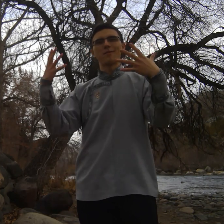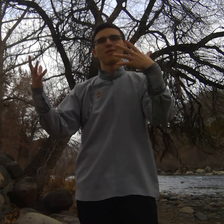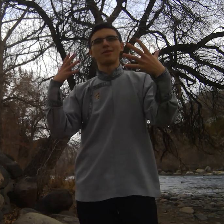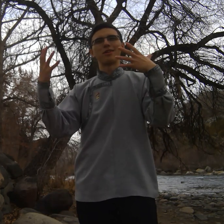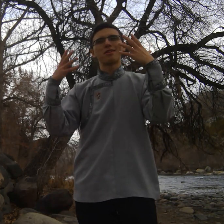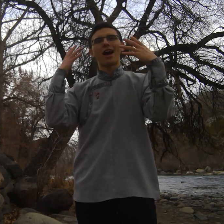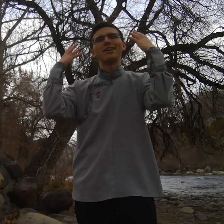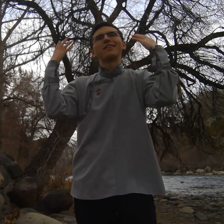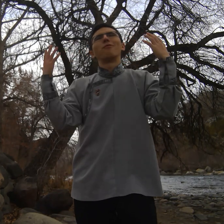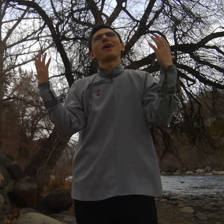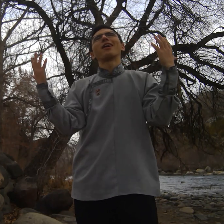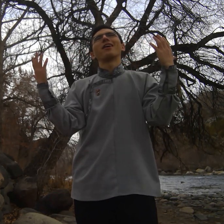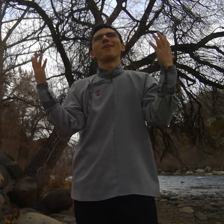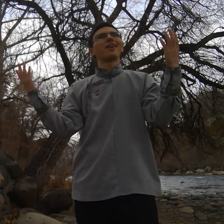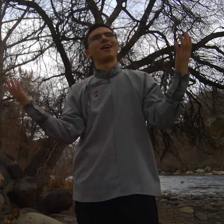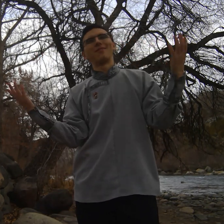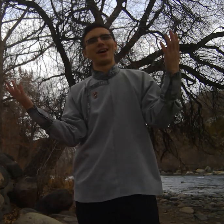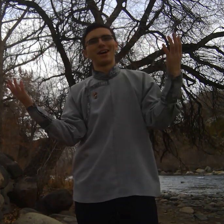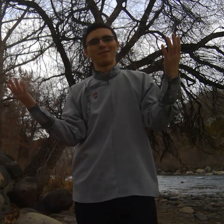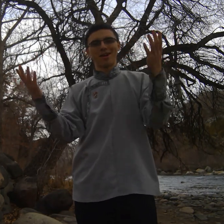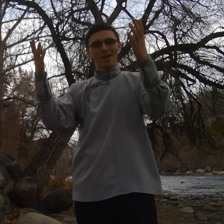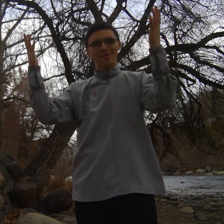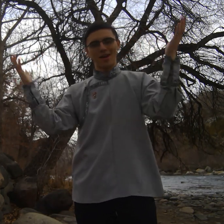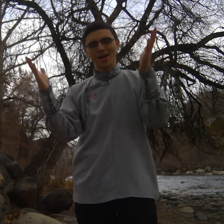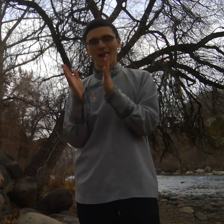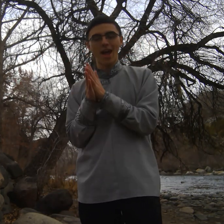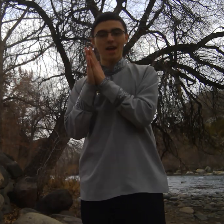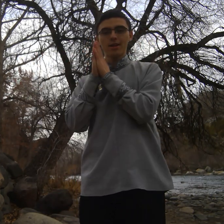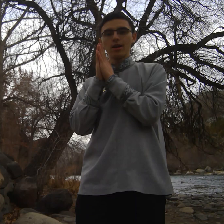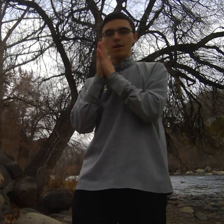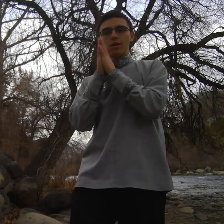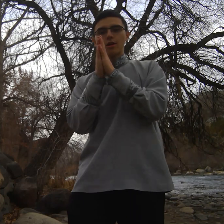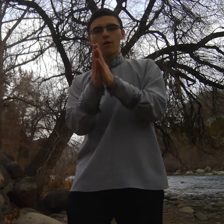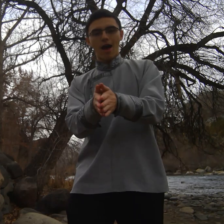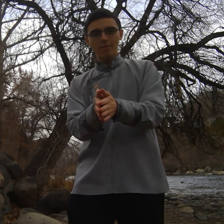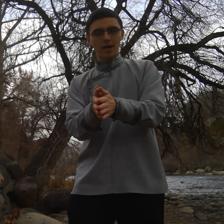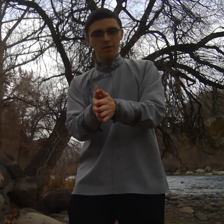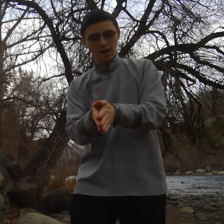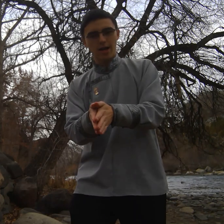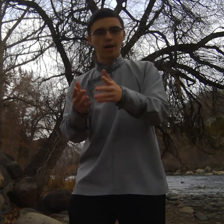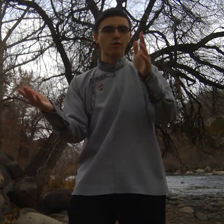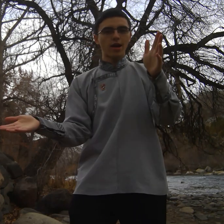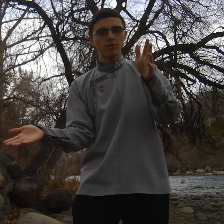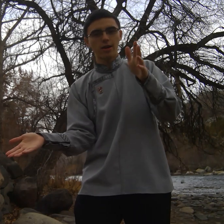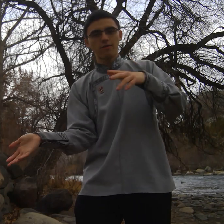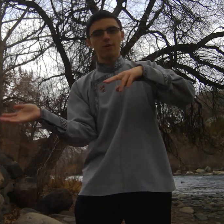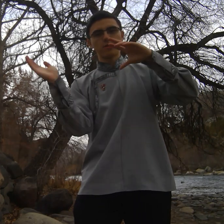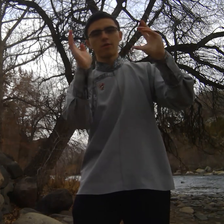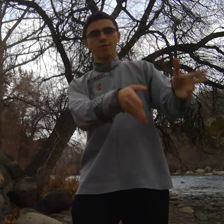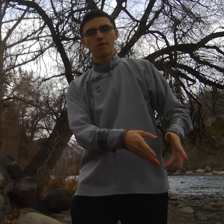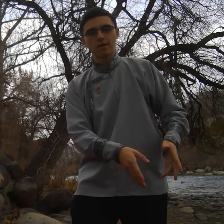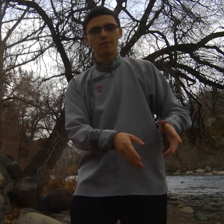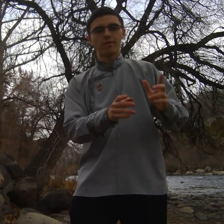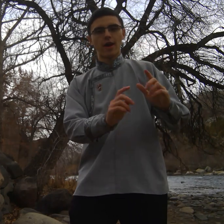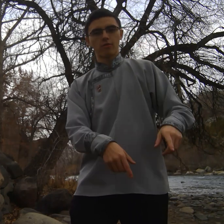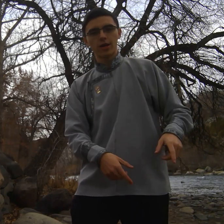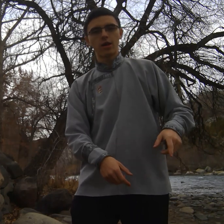me with this idea of where where am I where am I and so I'm Daniel Lang I graduated from the University of Nevada Reno